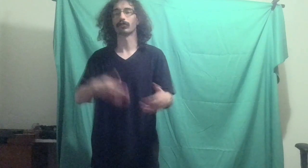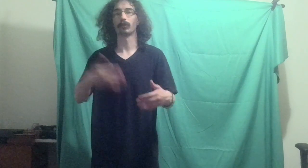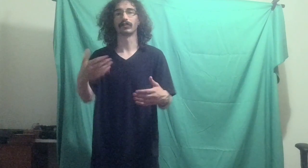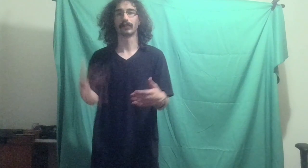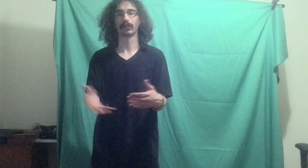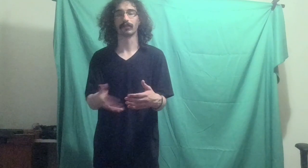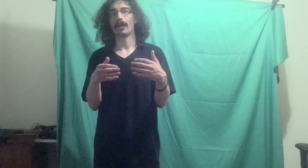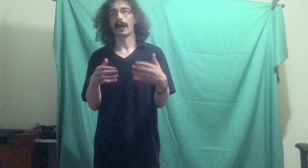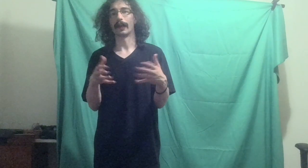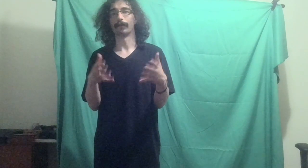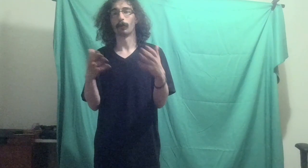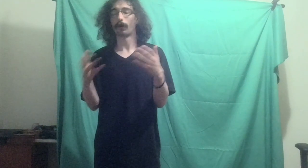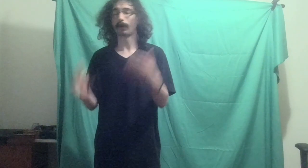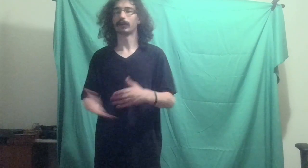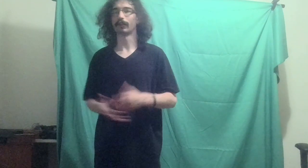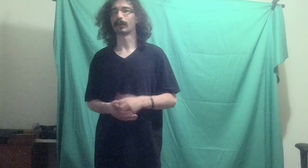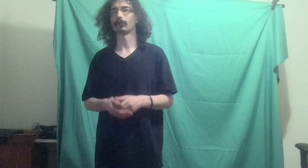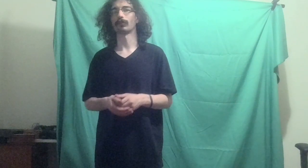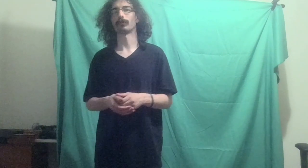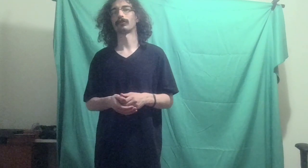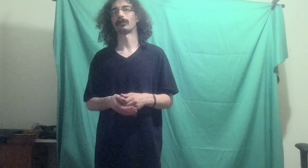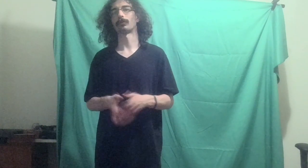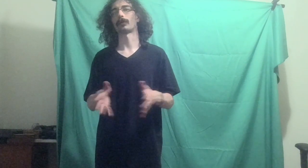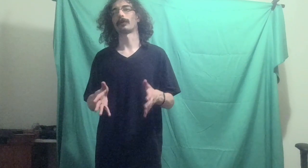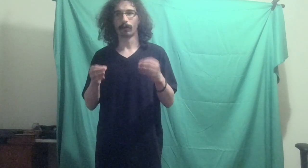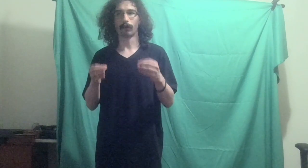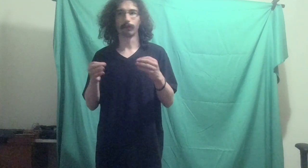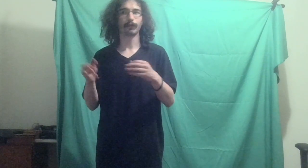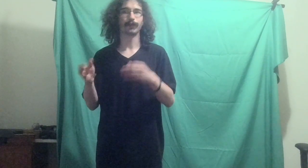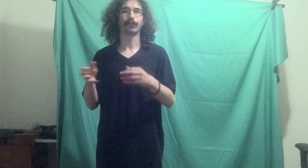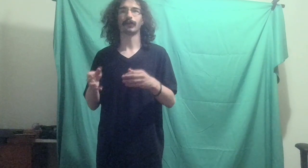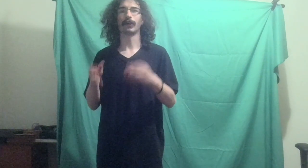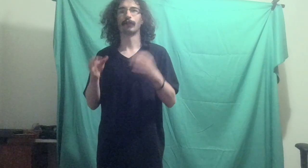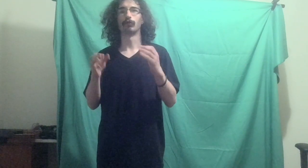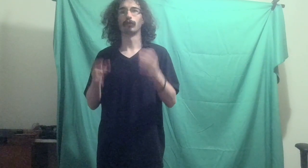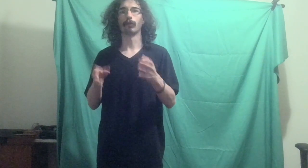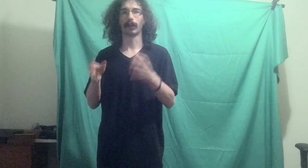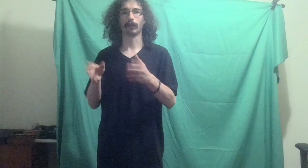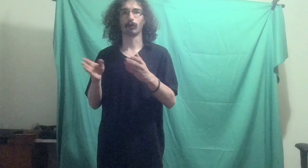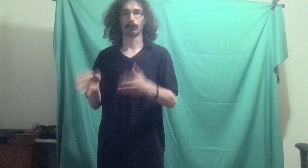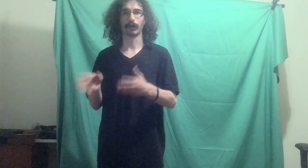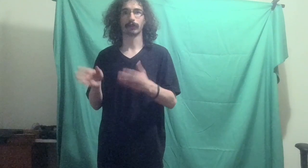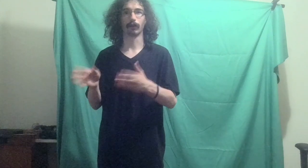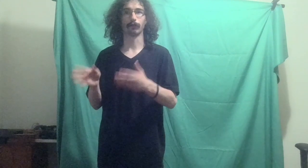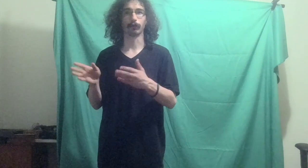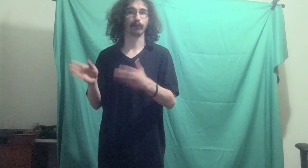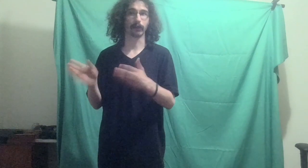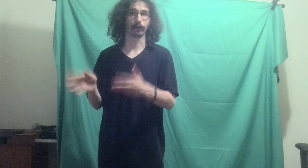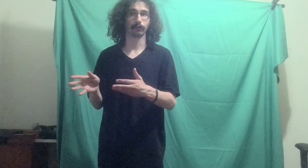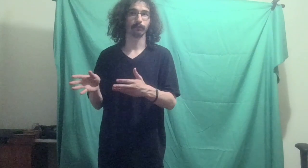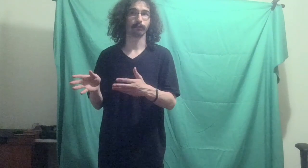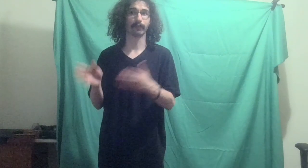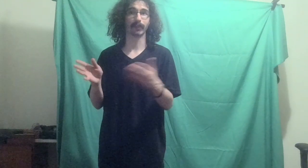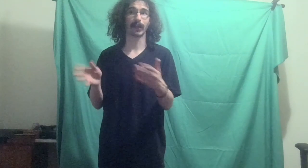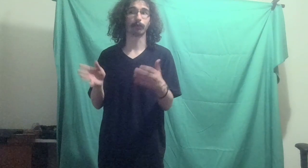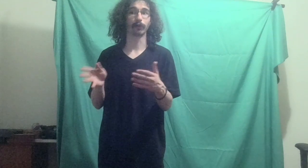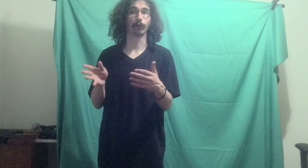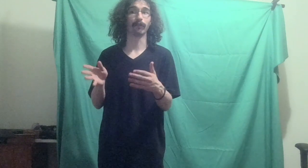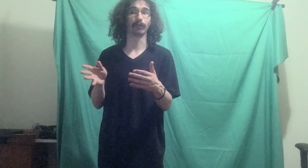what doesn't. And if you are at 10,000 subscribers, only restart if you don't like the direction of your channel. Because at that point you have a